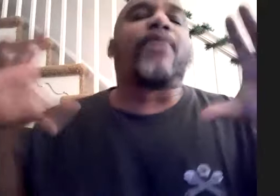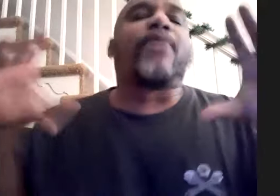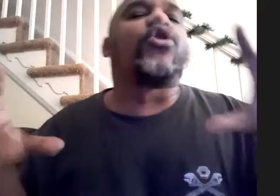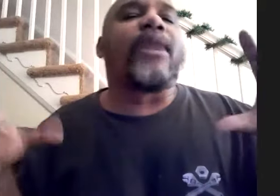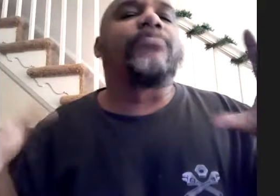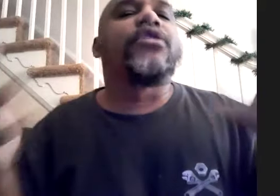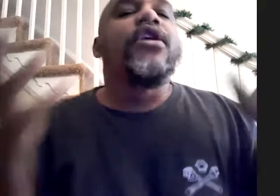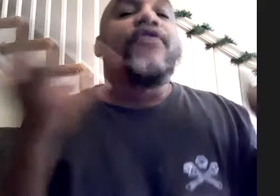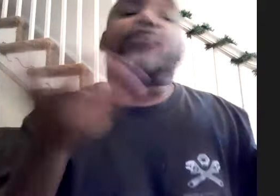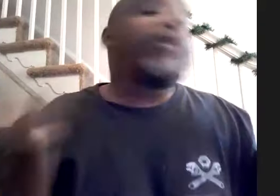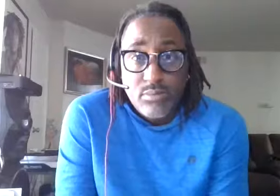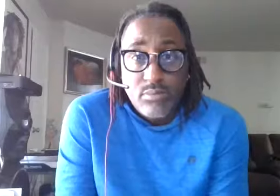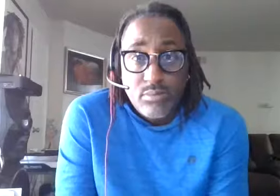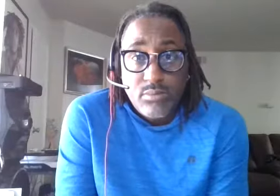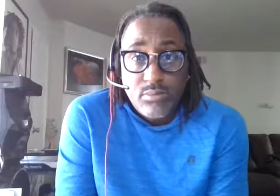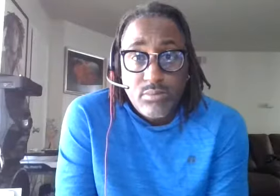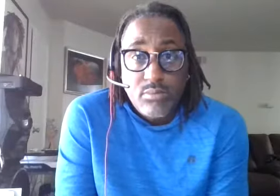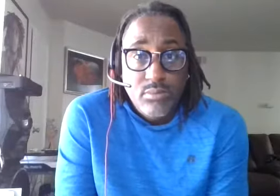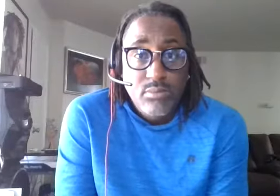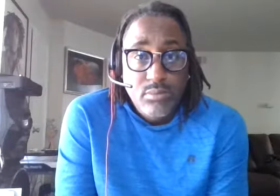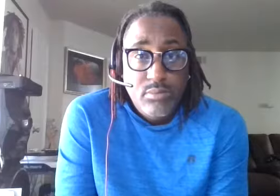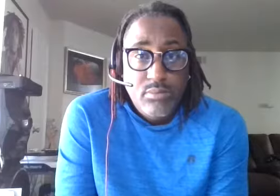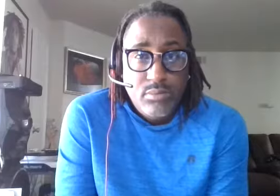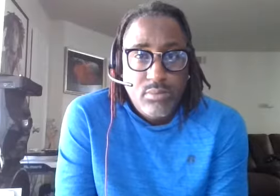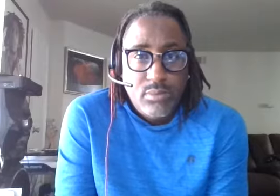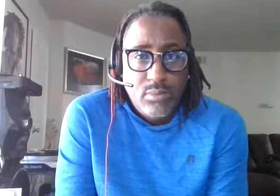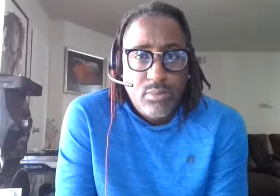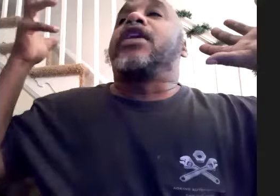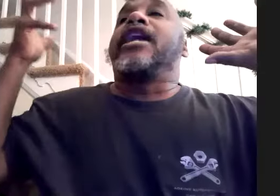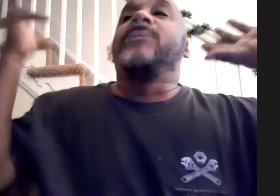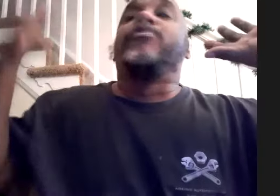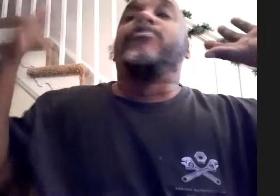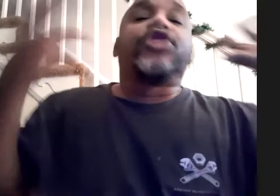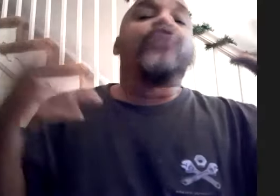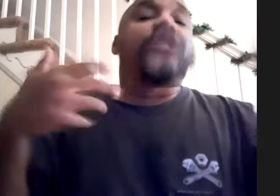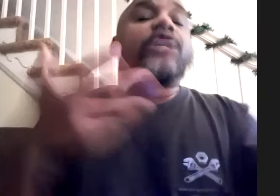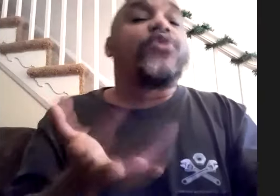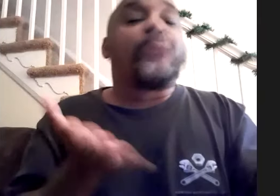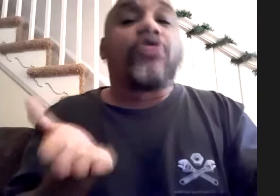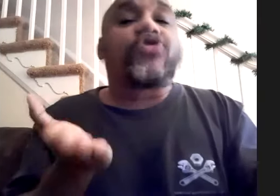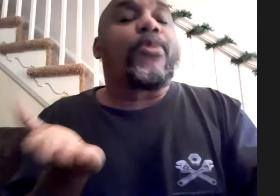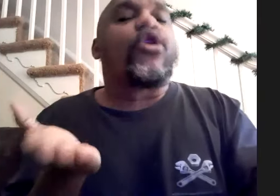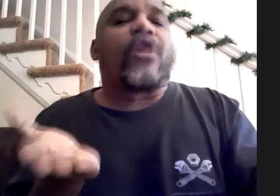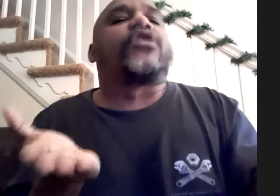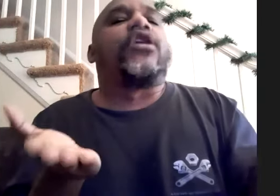programs for people like keith sweat all the stuff that he would write and he would produce he would do drum programs on